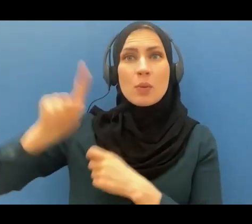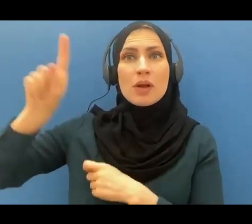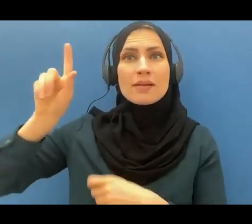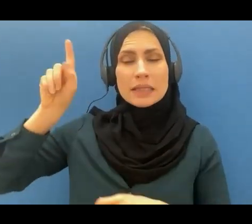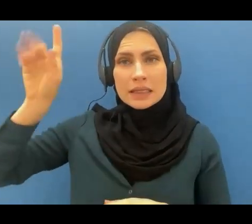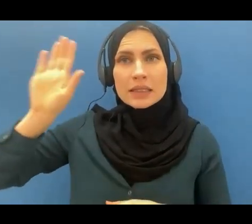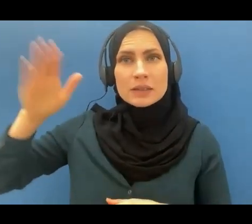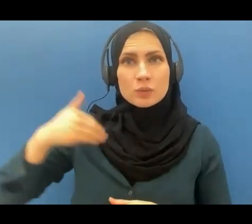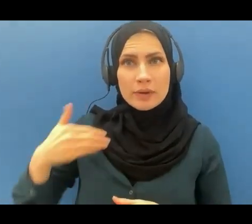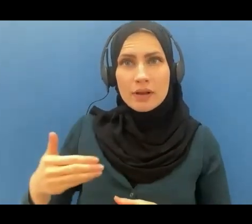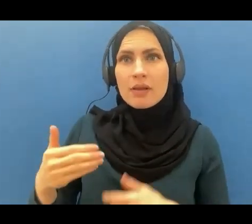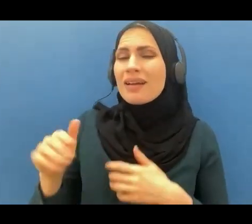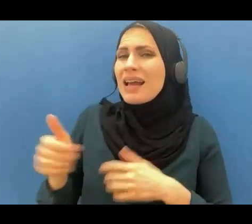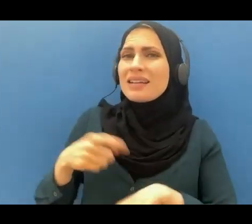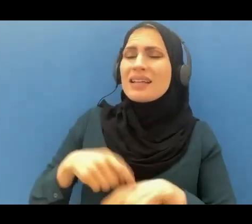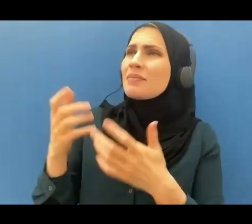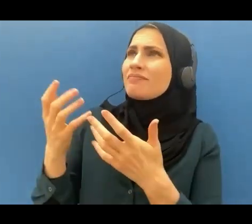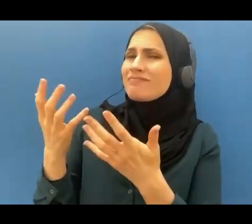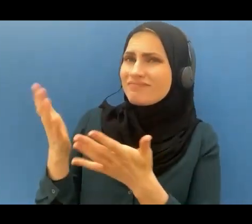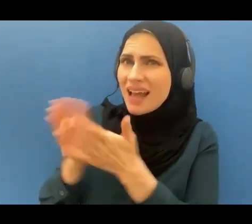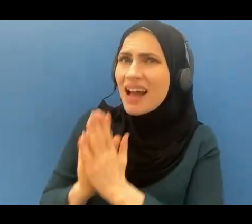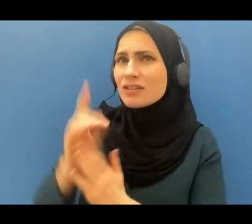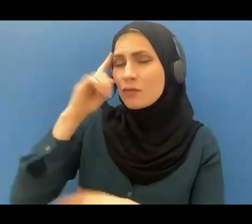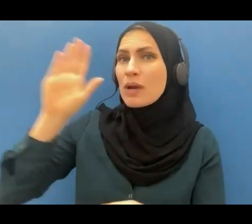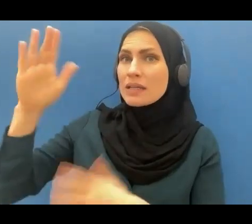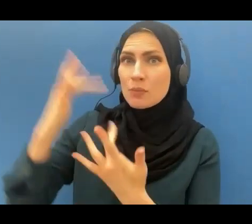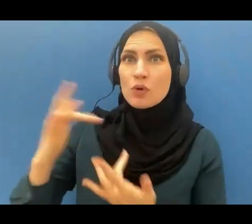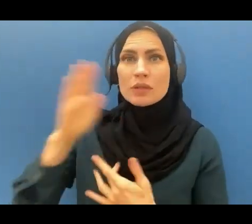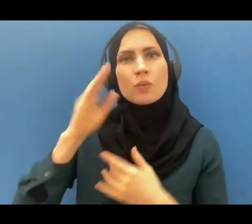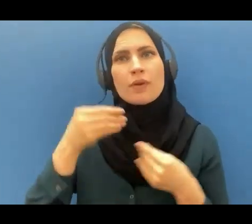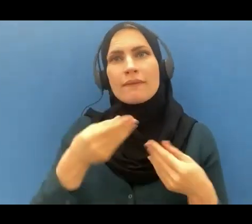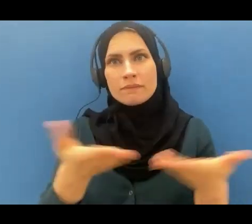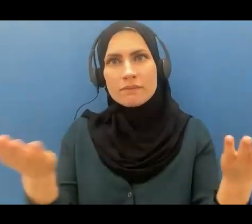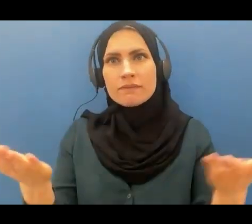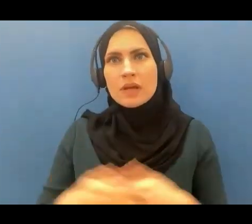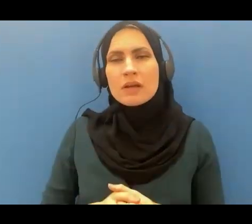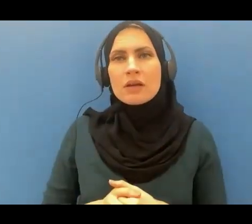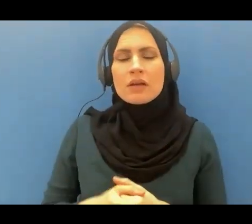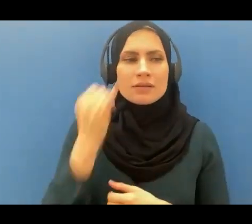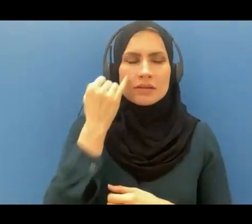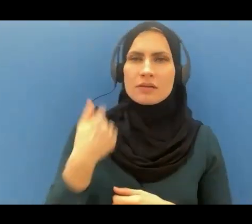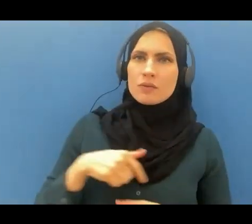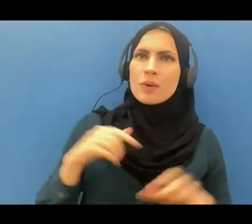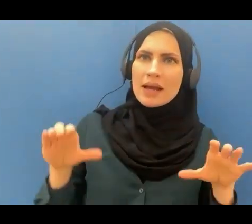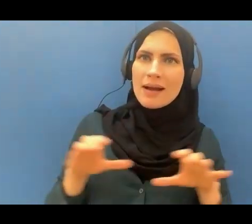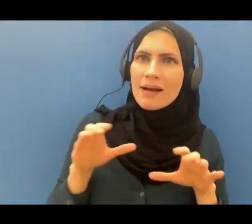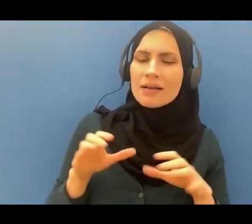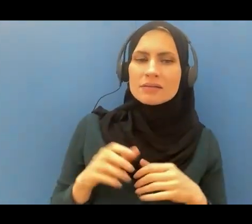ask for it. And whenever we act according to our faith and ask Allah